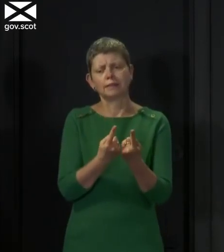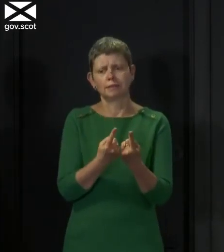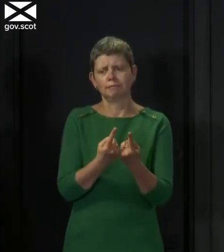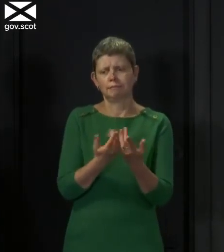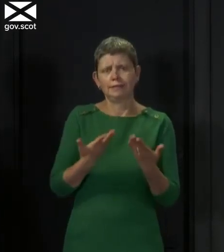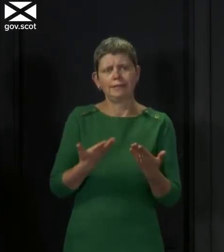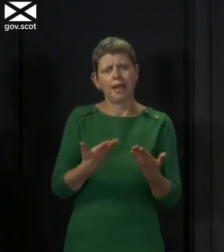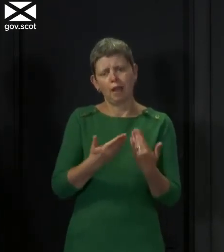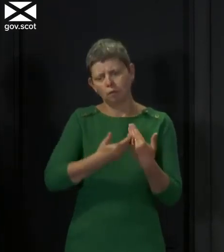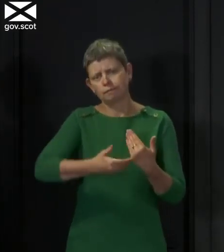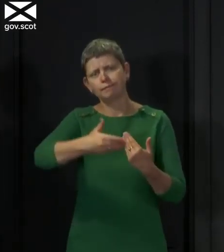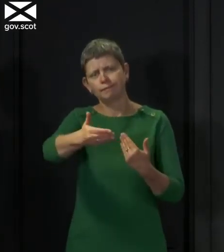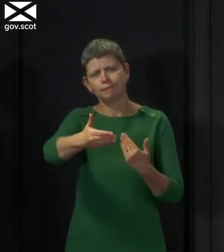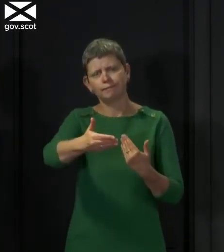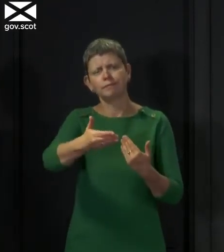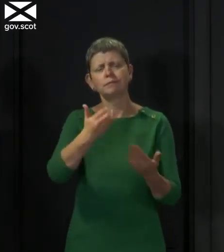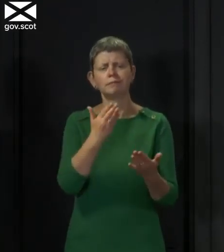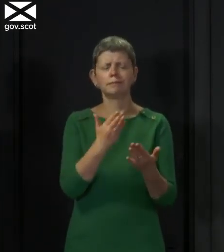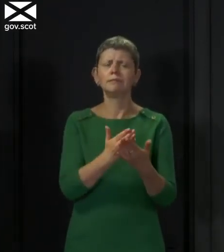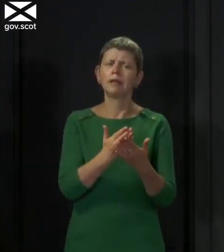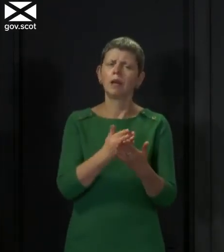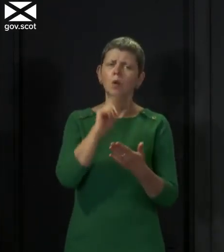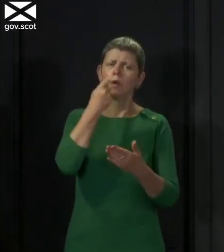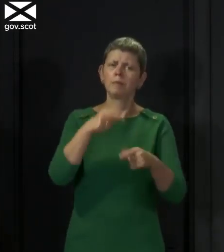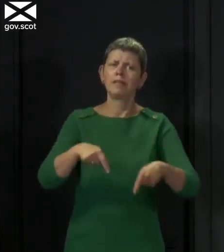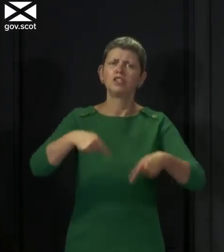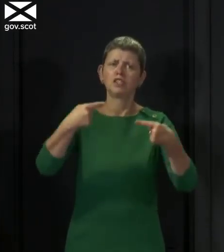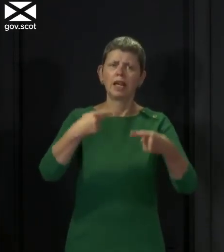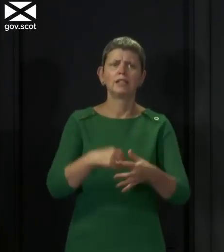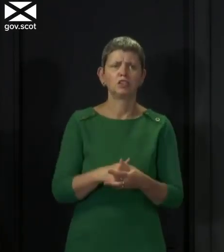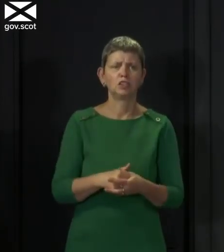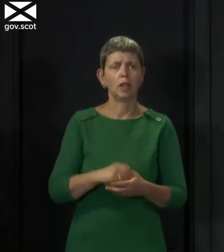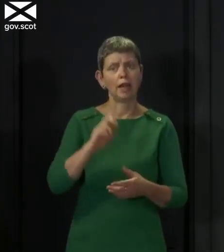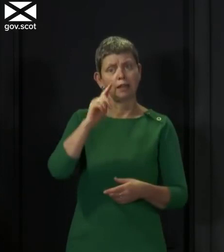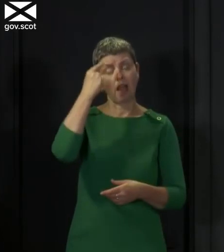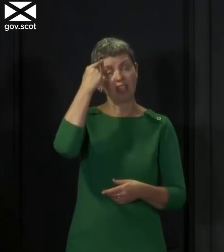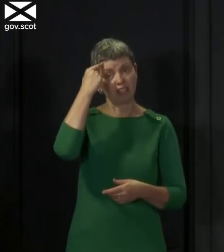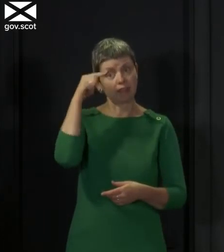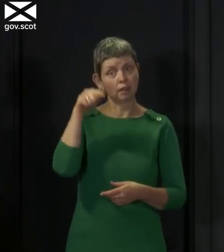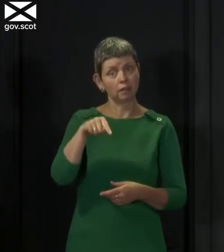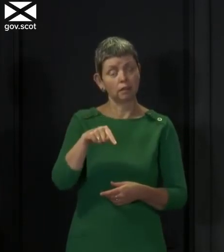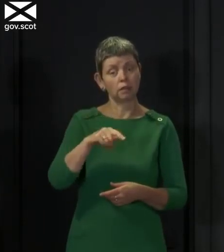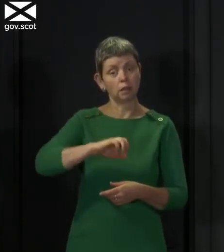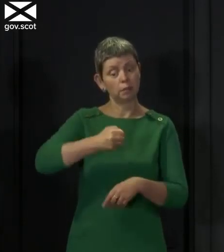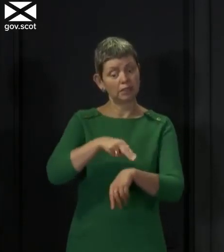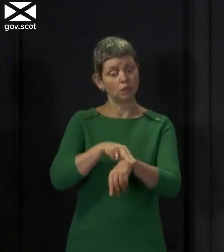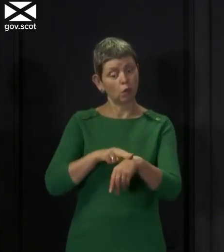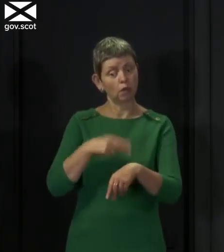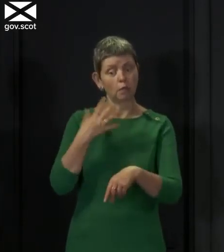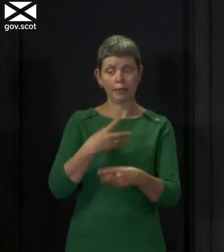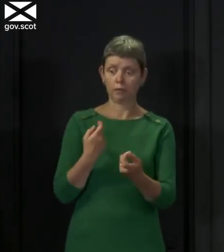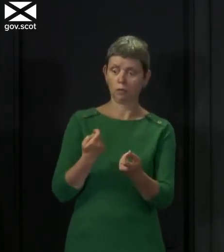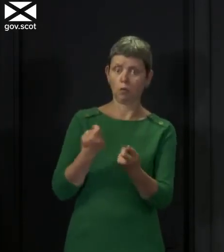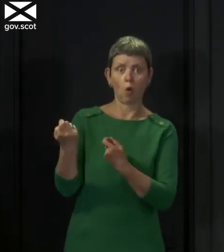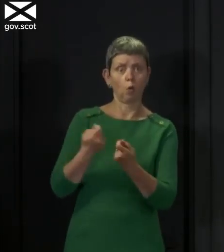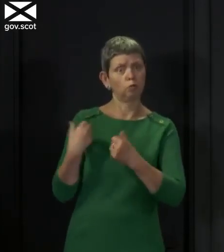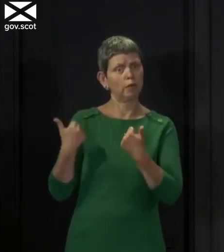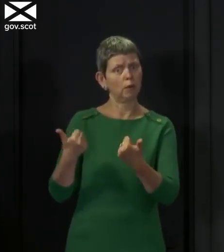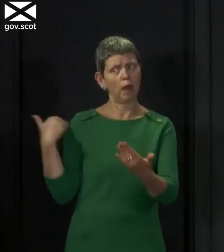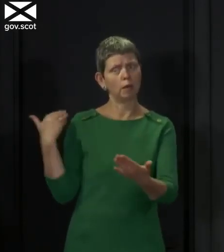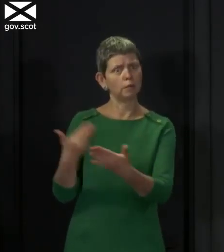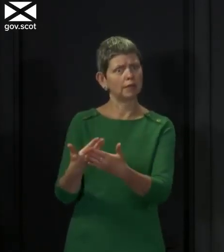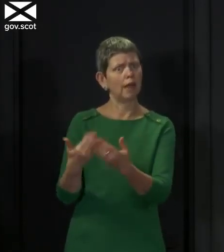enforcement. And I am full of admiration for the way Police Scotland have dealt with this up until now and full of confidence about how they will deal with anything